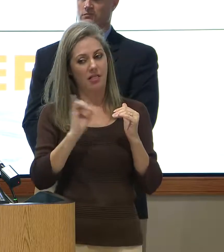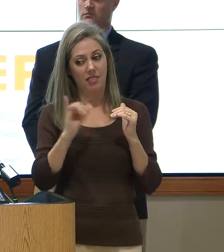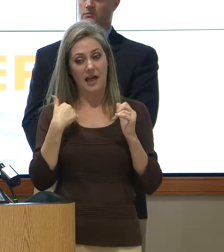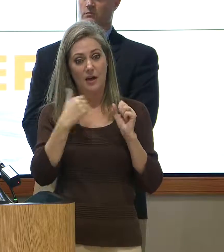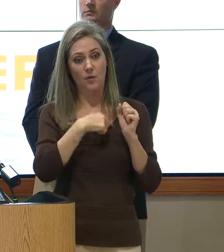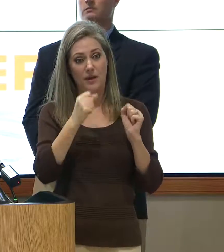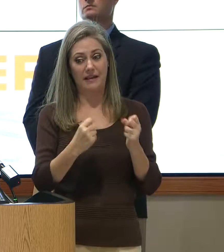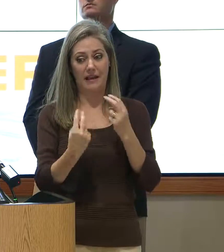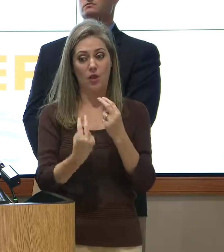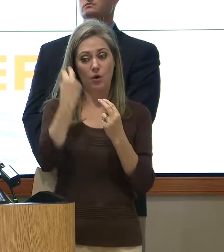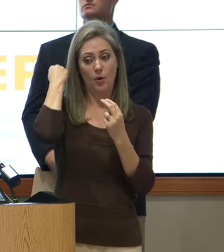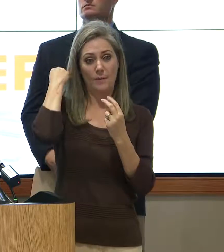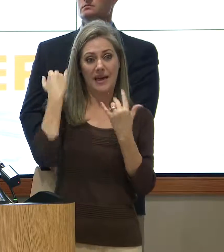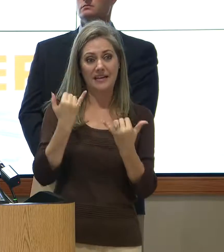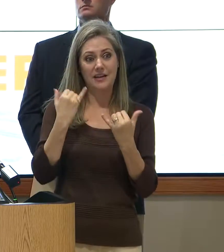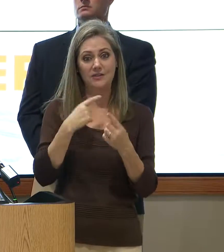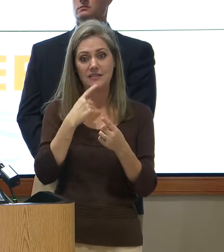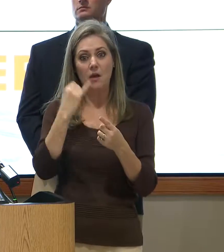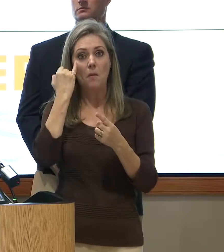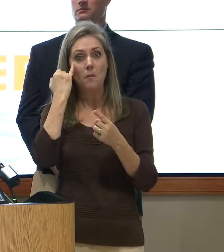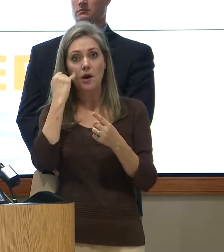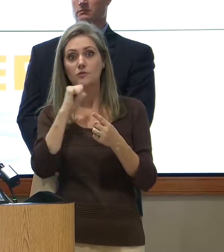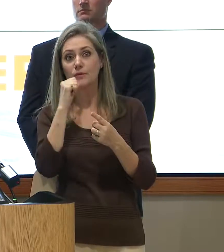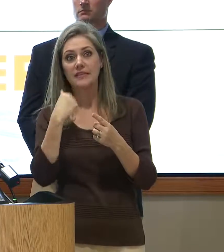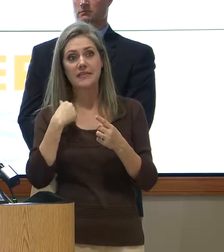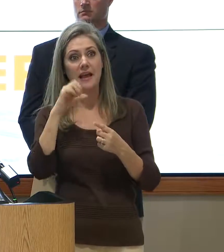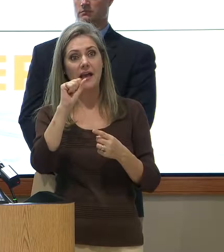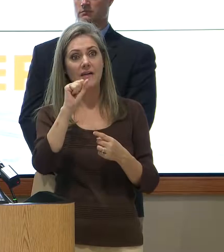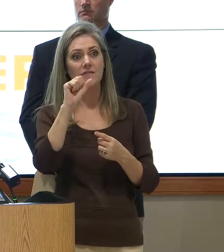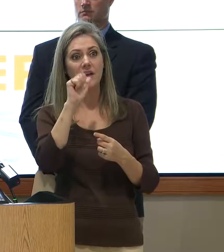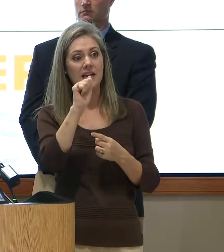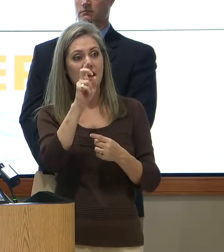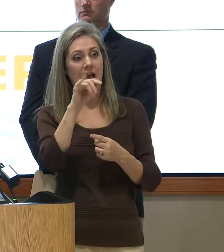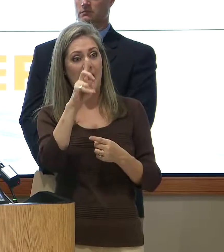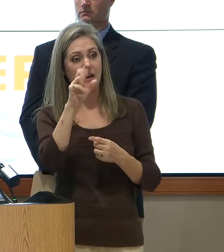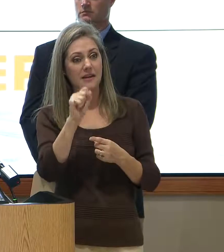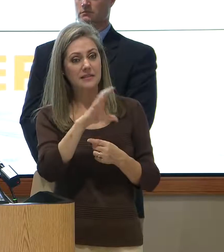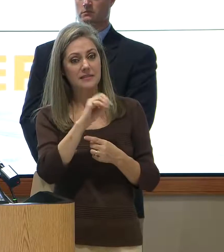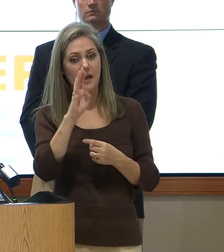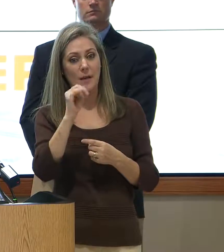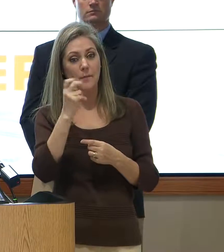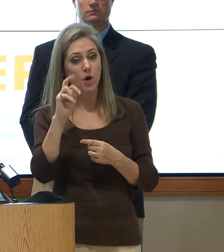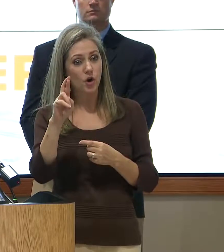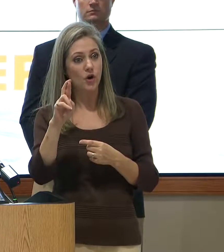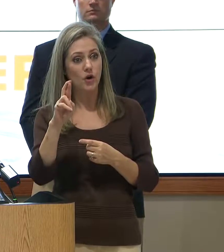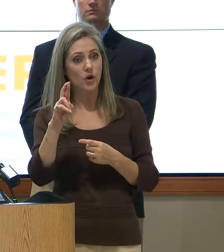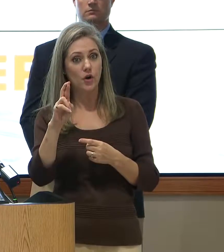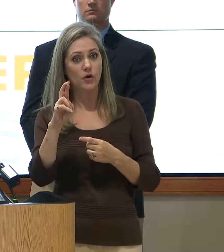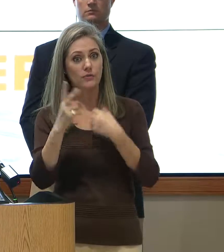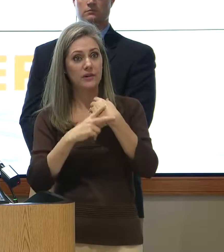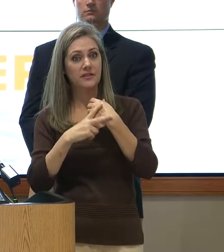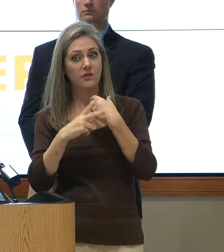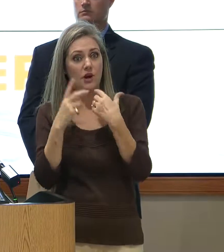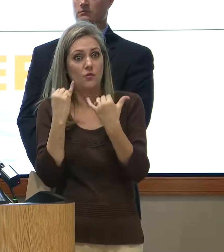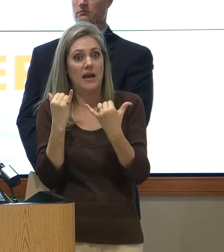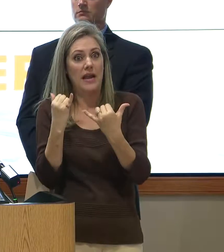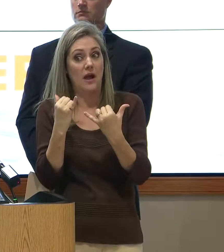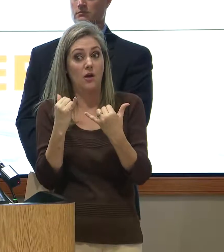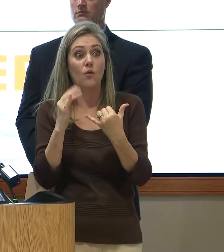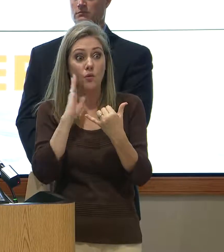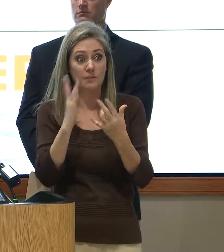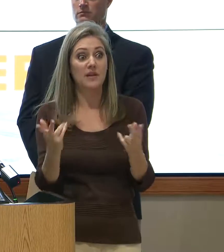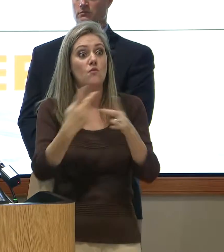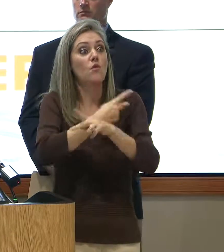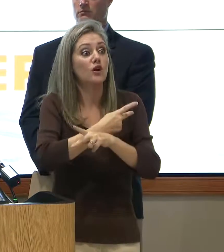we can look back now and say, what if we didn't have Addicts and Barker in the first place? Where would we be in a world of hurt?